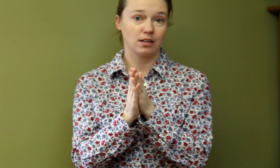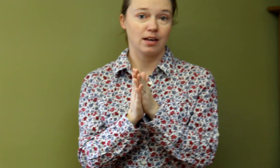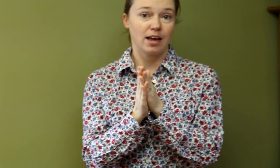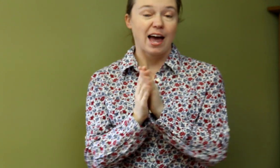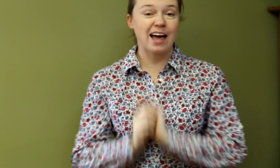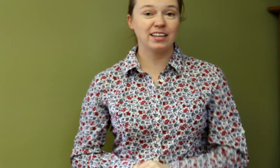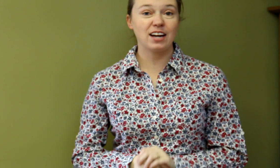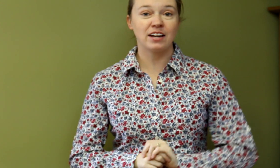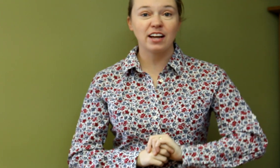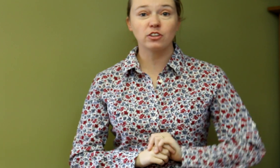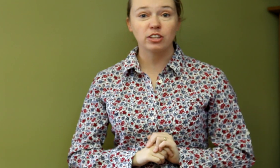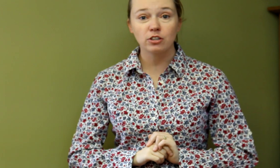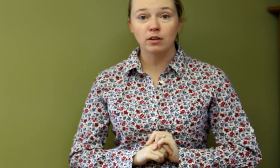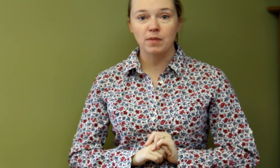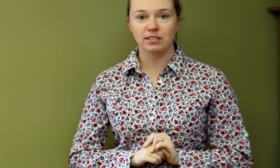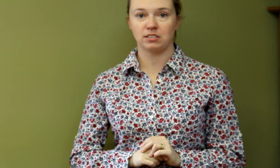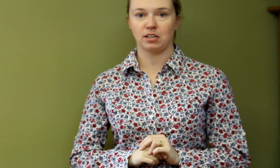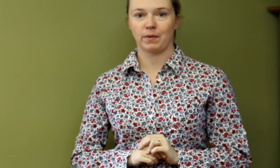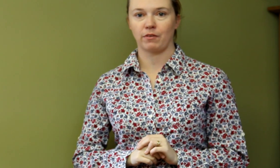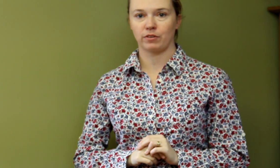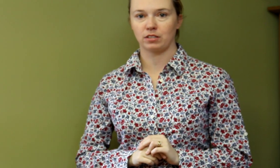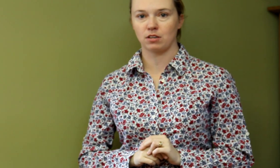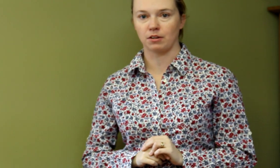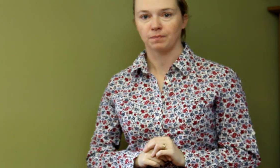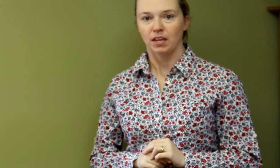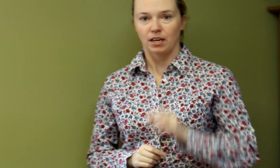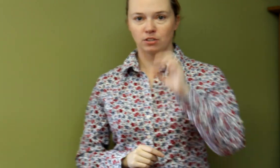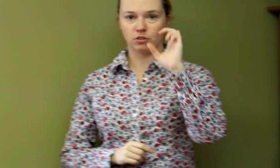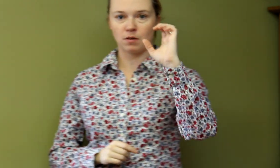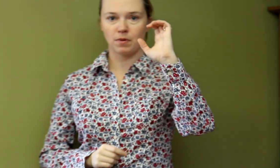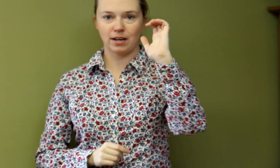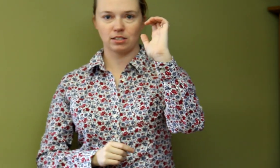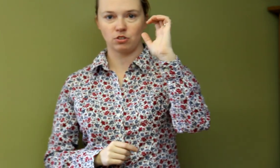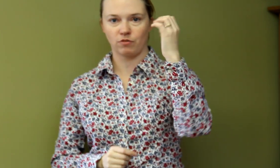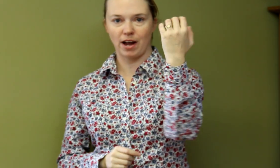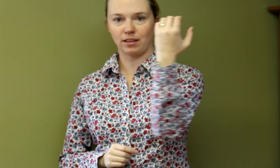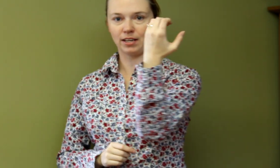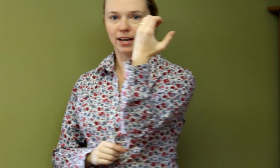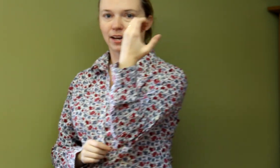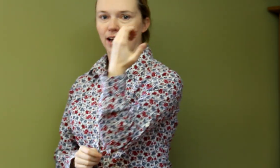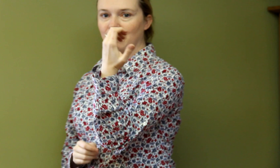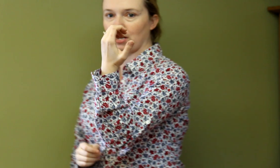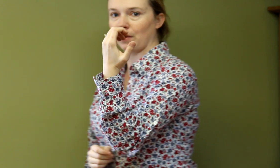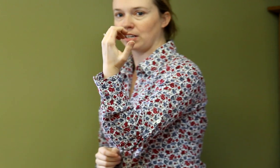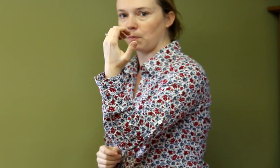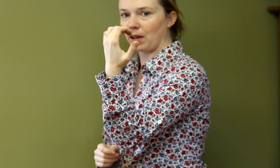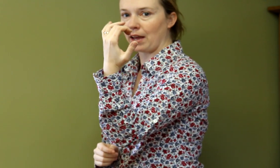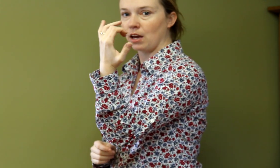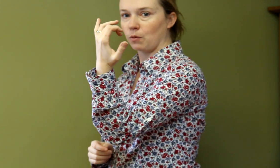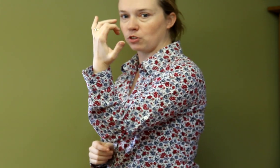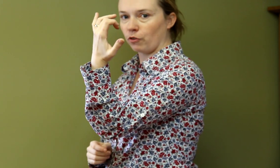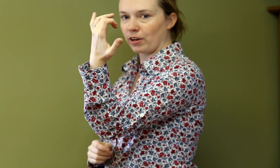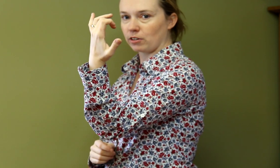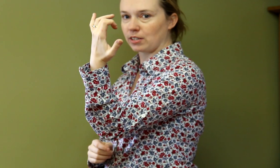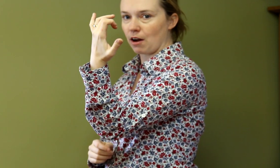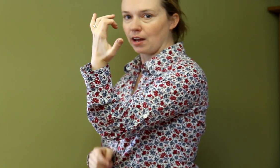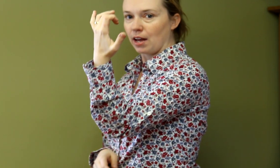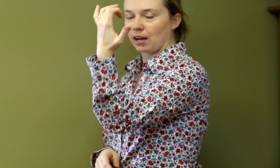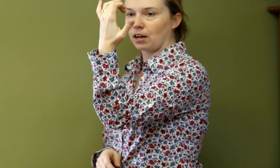And then another thing you can practice to get ready for this song is you can practice your violin hand having it ready to play with two fingers down. And